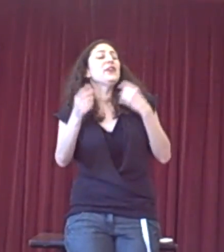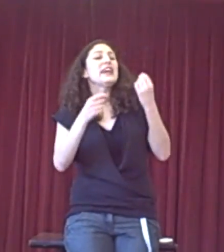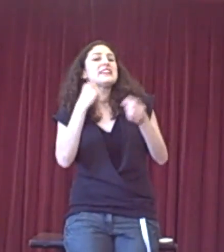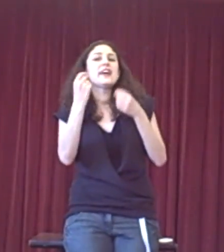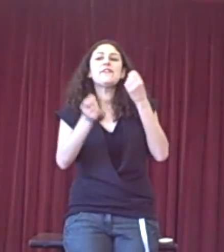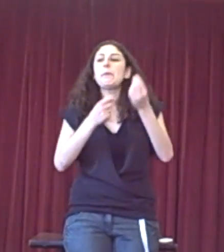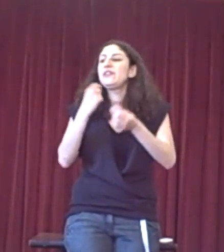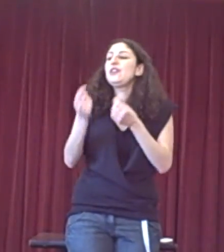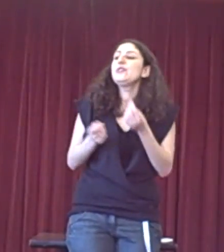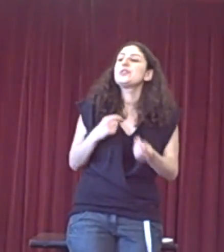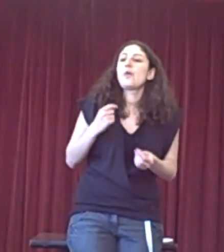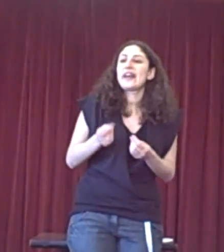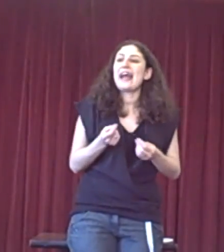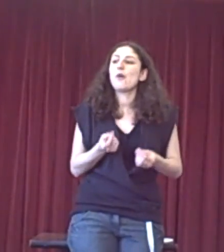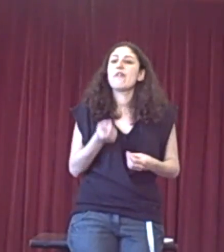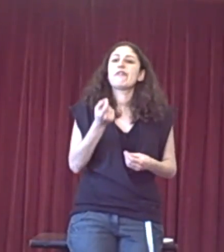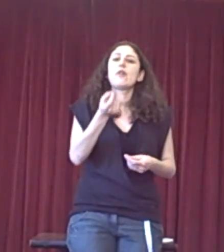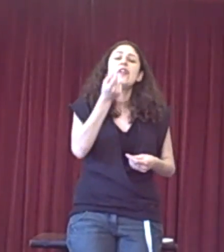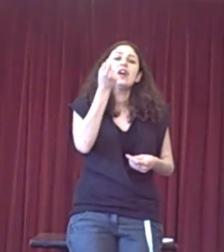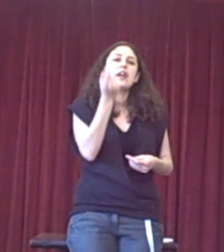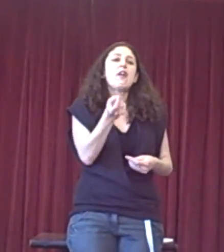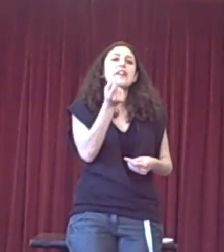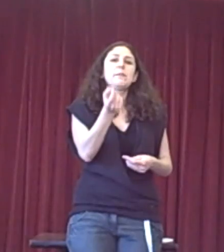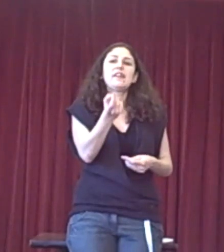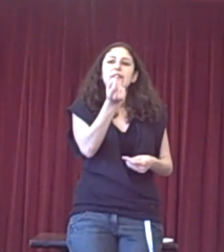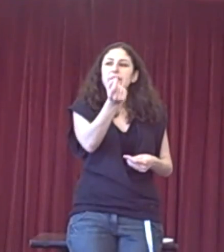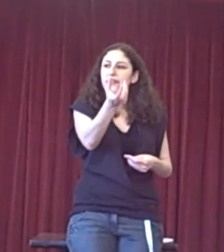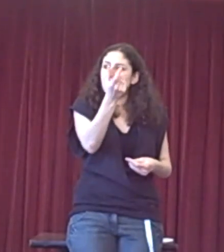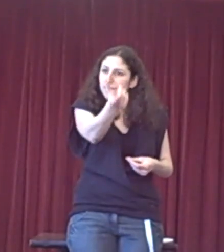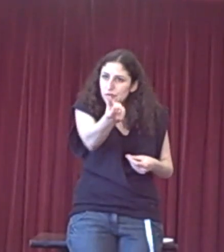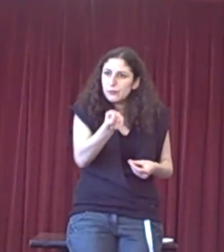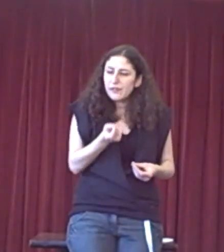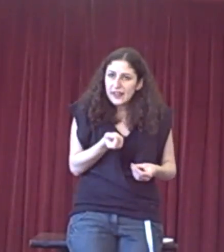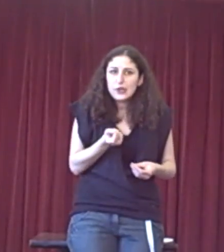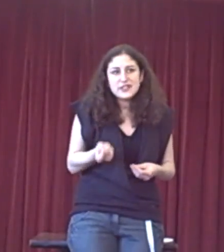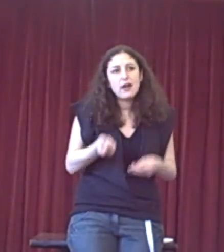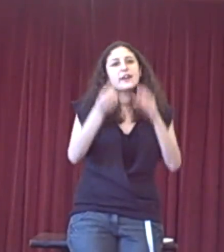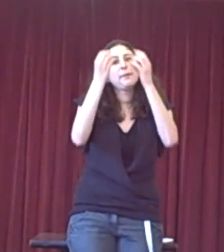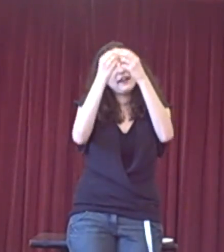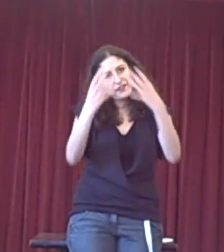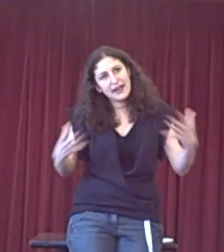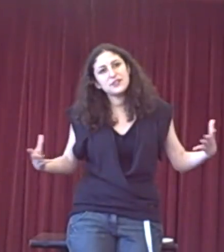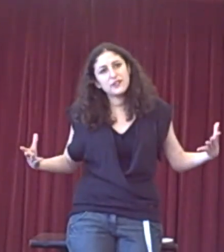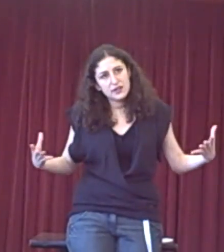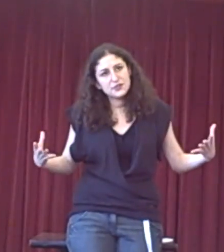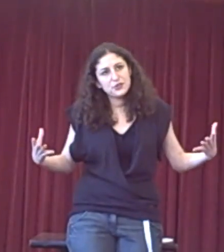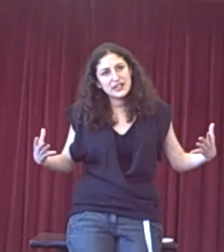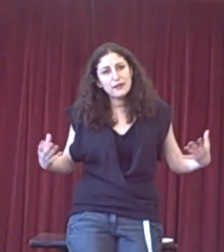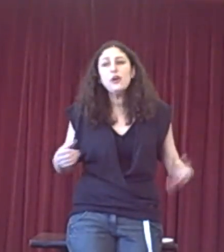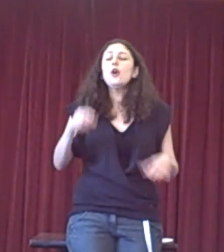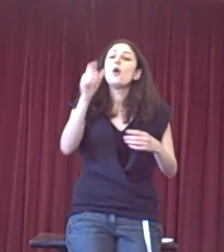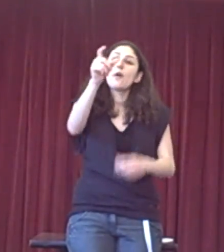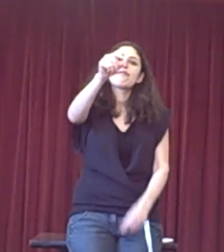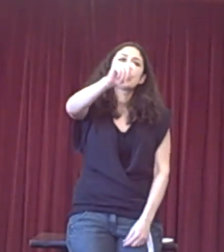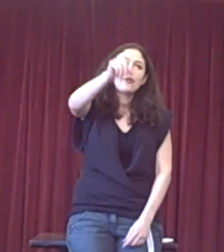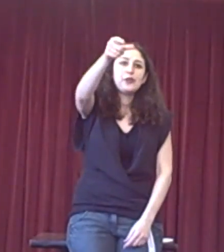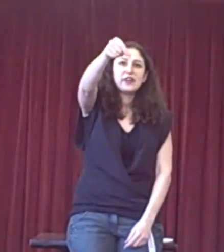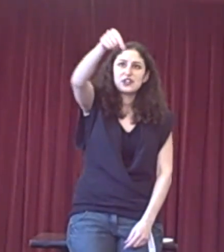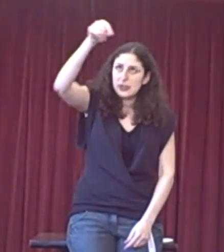it's kind of up to you to work out whether or not an argument, if they lose that argument, if the house of cards rolls down, or whether or not you can actually